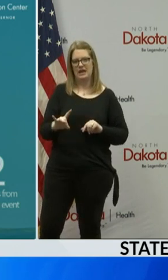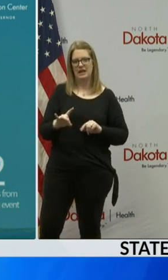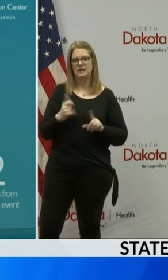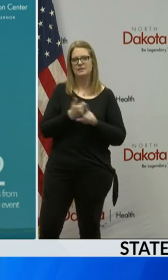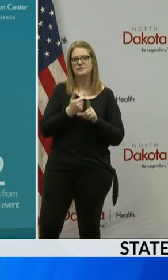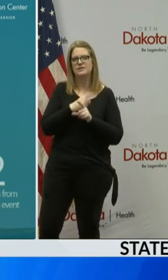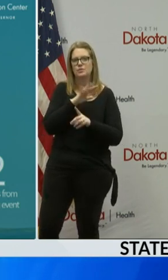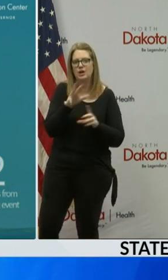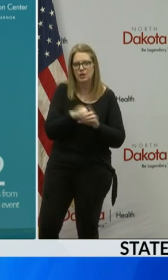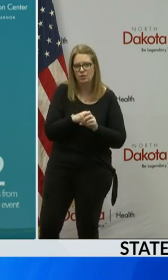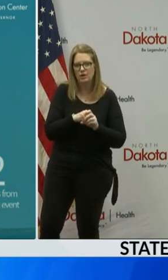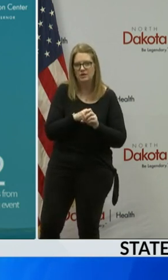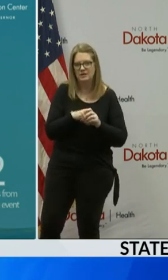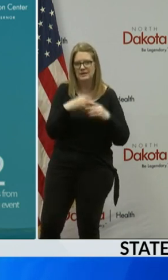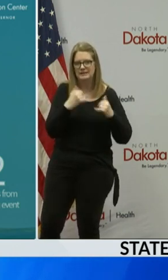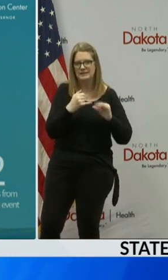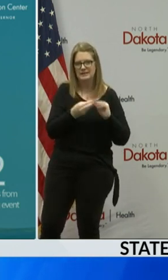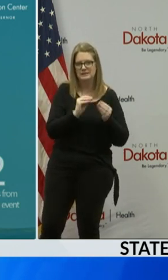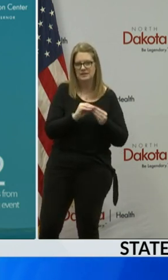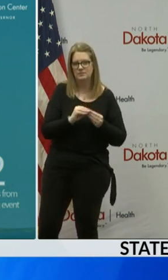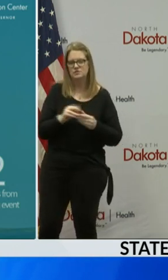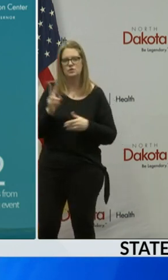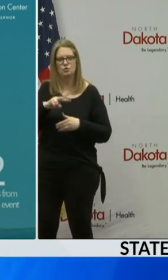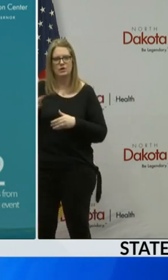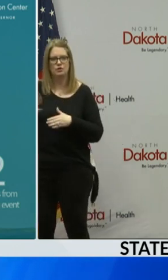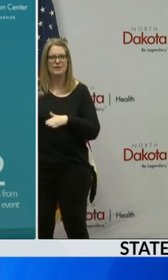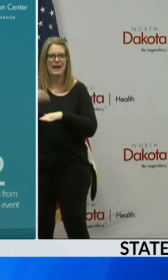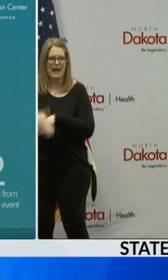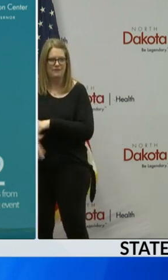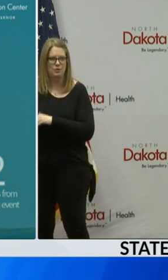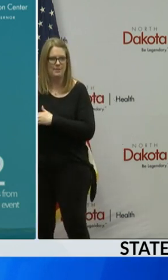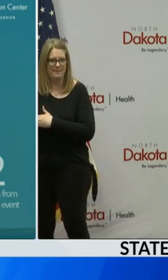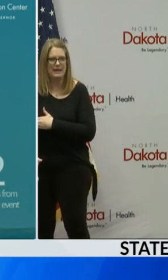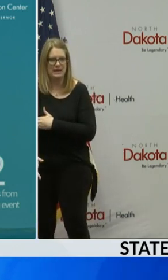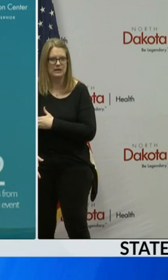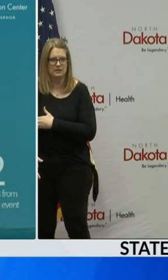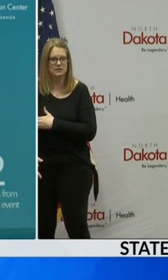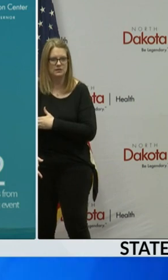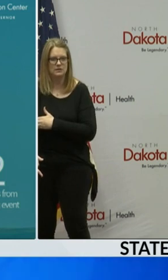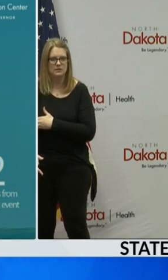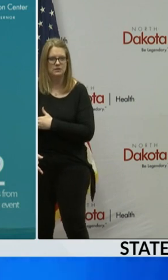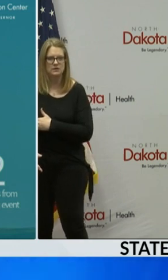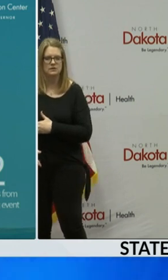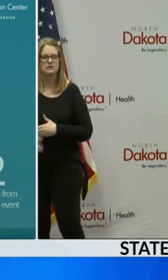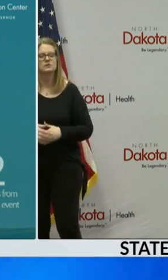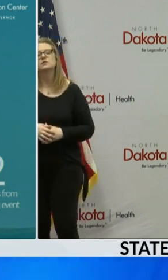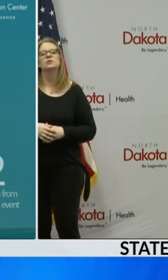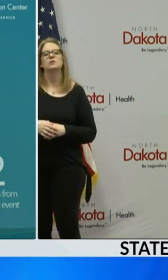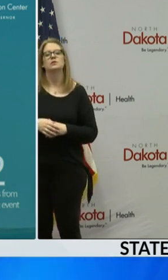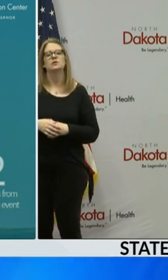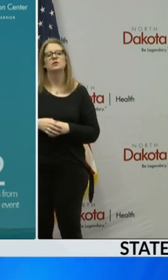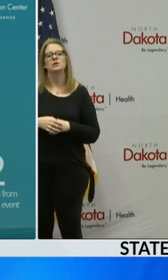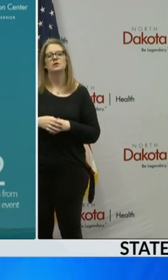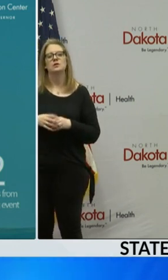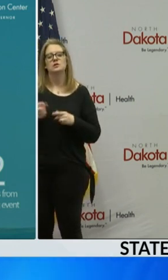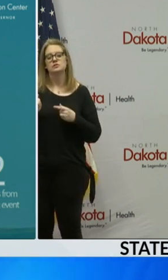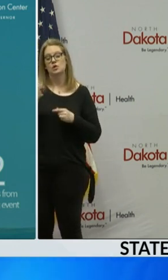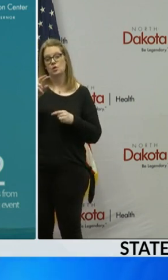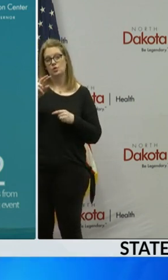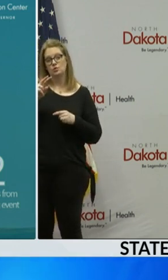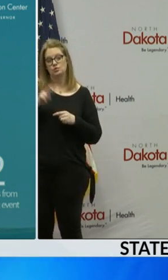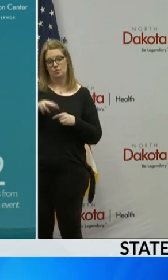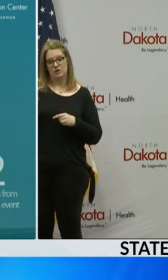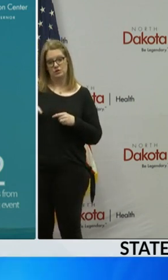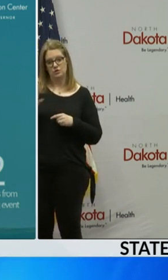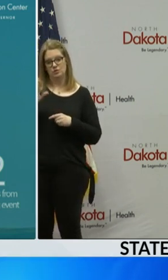count so that means 22 of them came after midnight there are an additional 22 cases that were